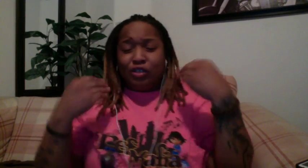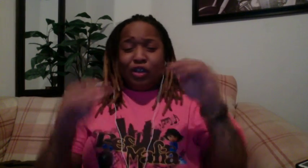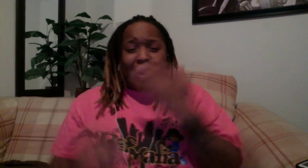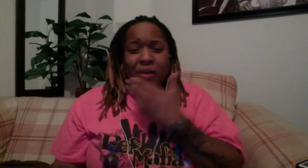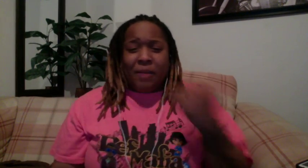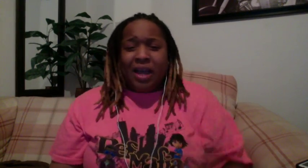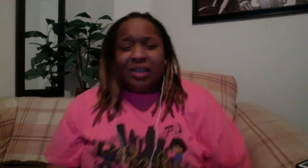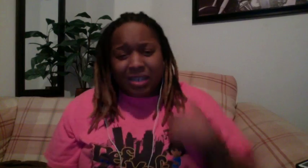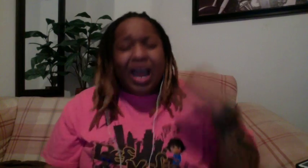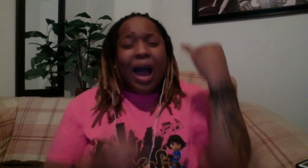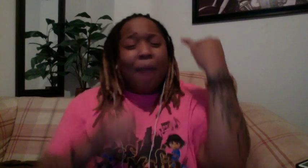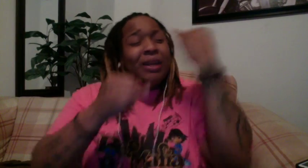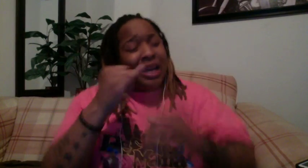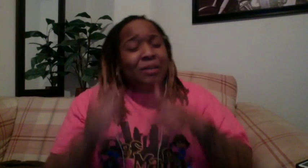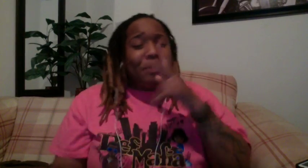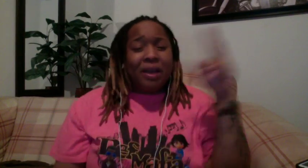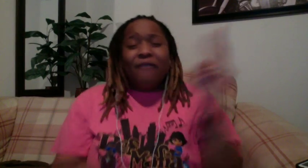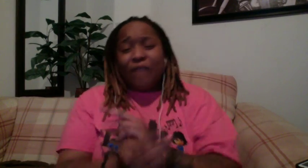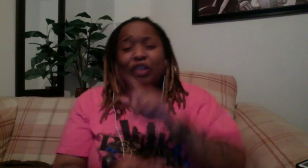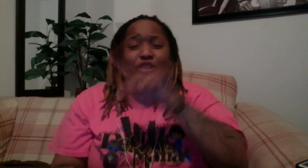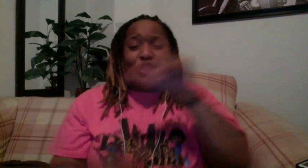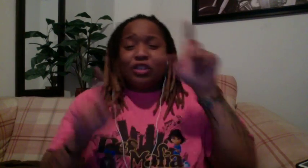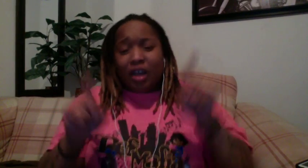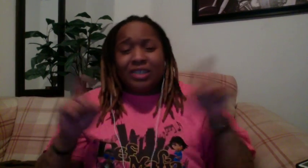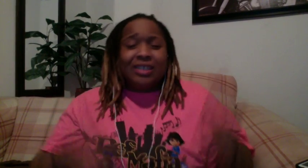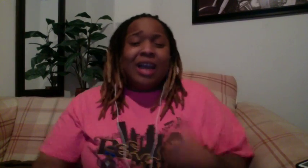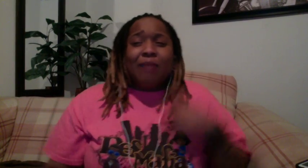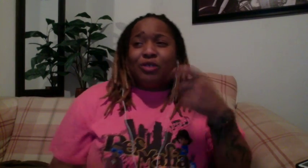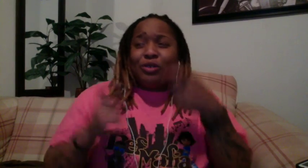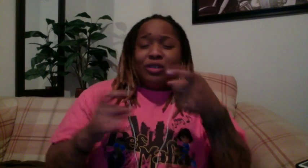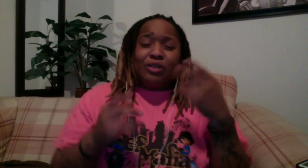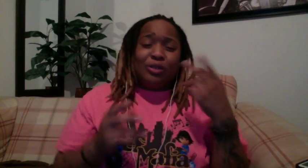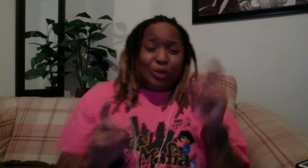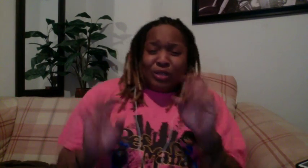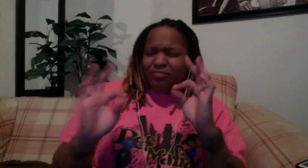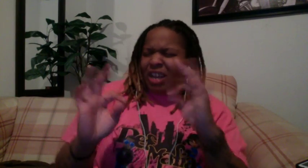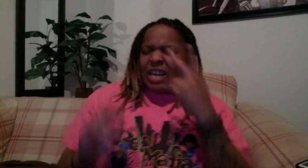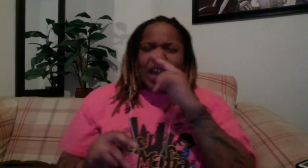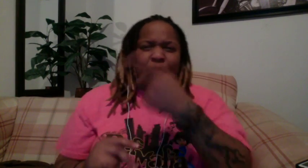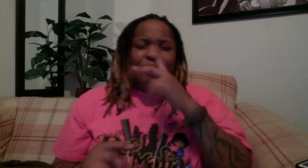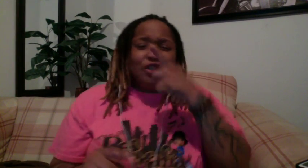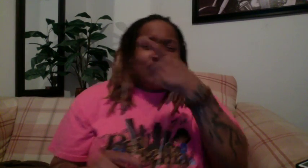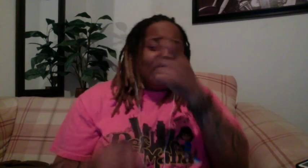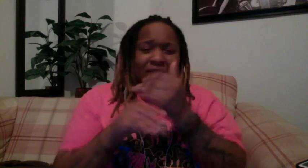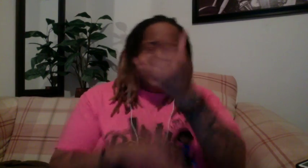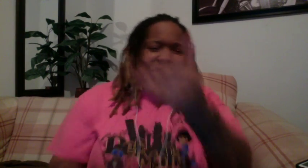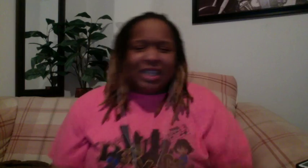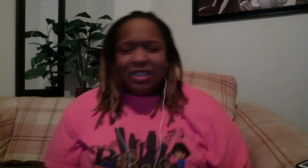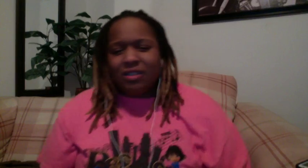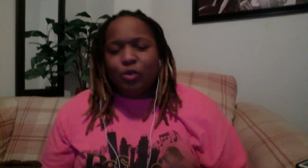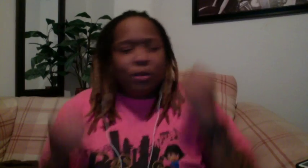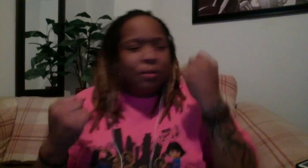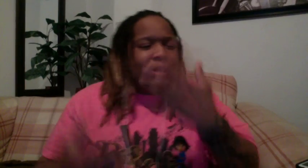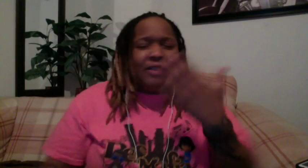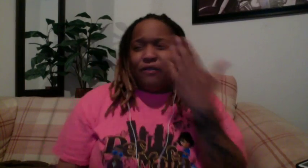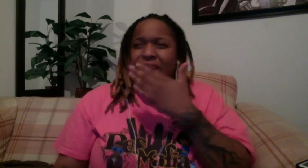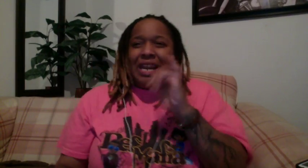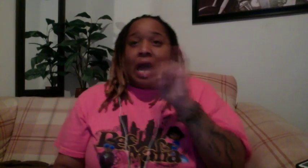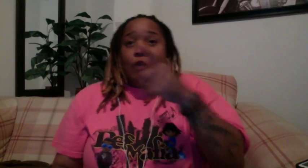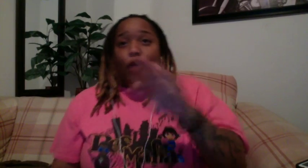markets best I'm the last motherfucker that y'all should test I'm the sharpshooter, you the nigga I target next Too many flyin' like y'all